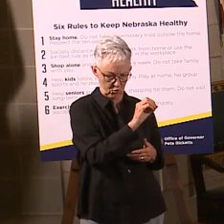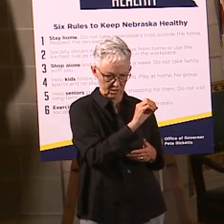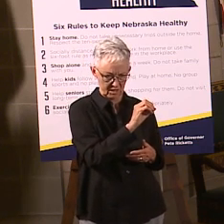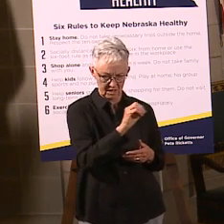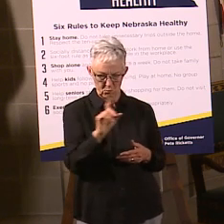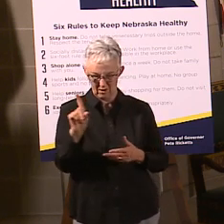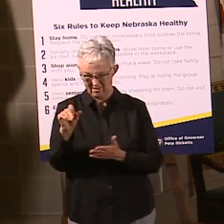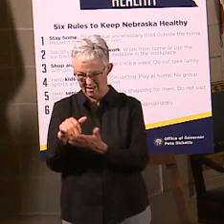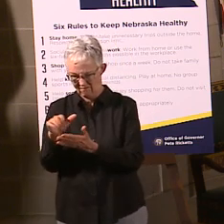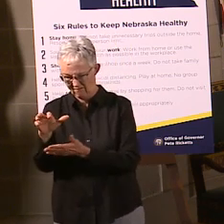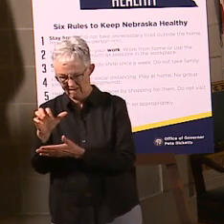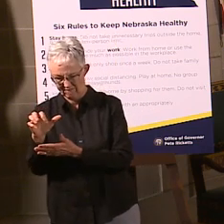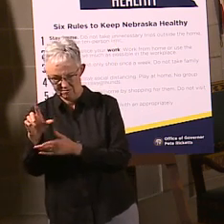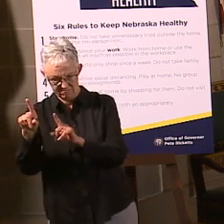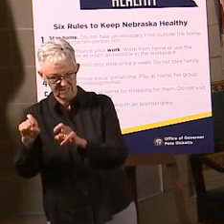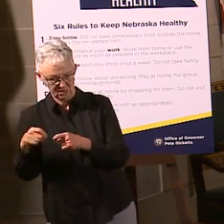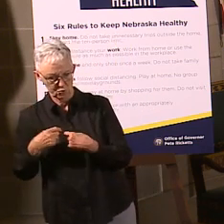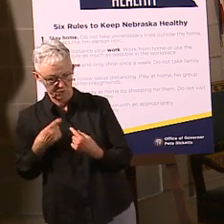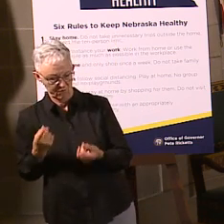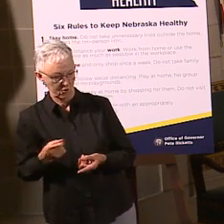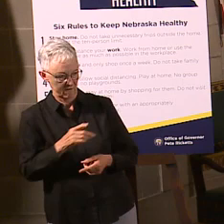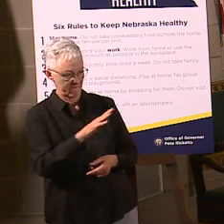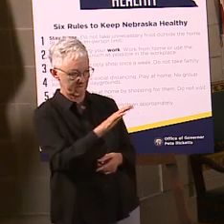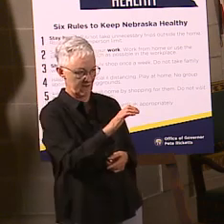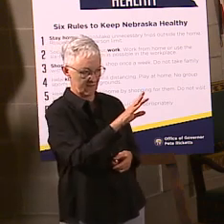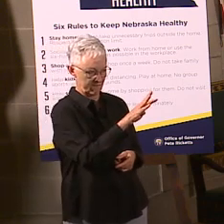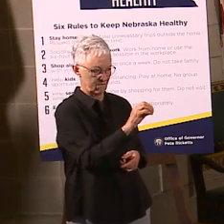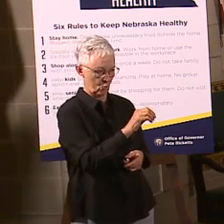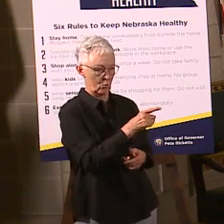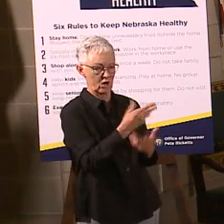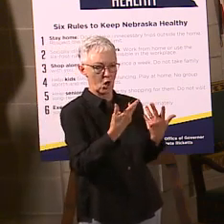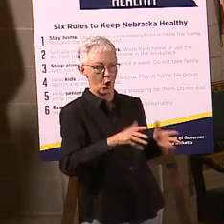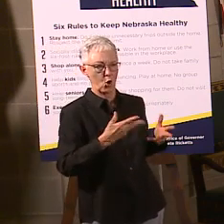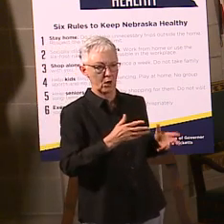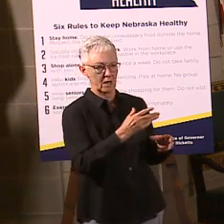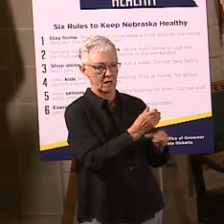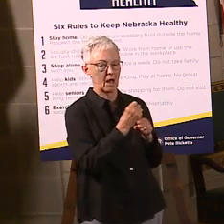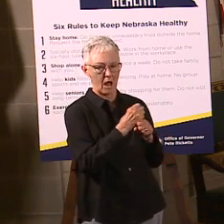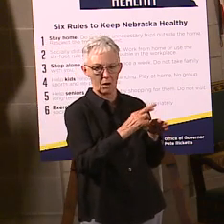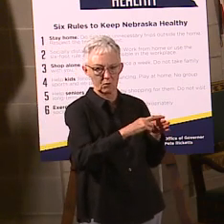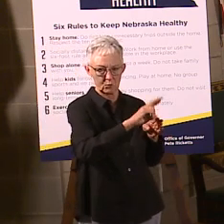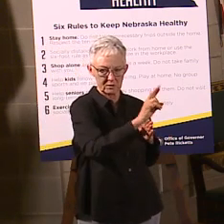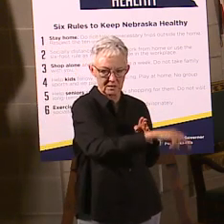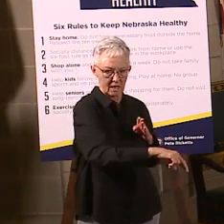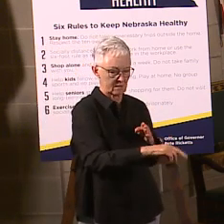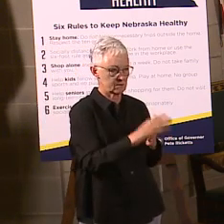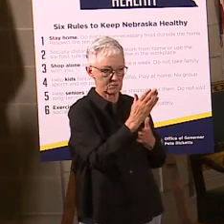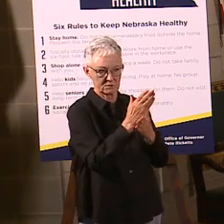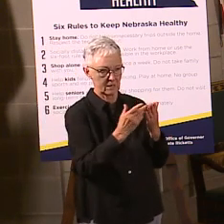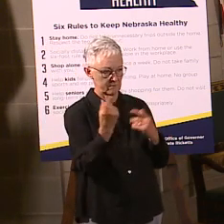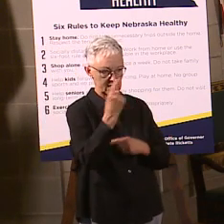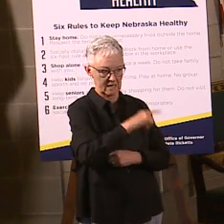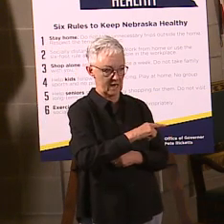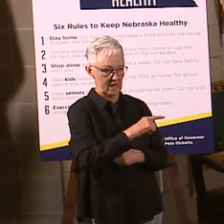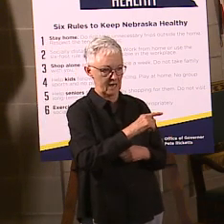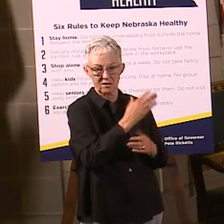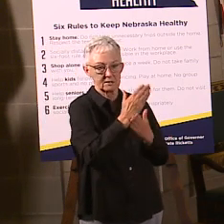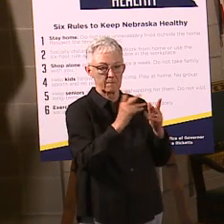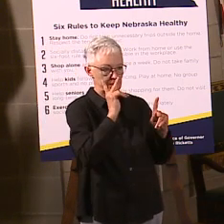or so that have been tested so far, but, you know, obviously that could mean some people from the first day didn't get the responses back.